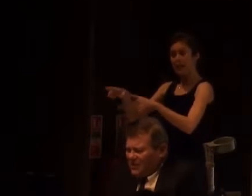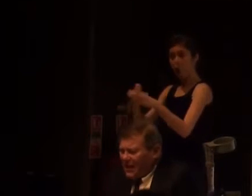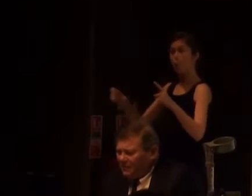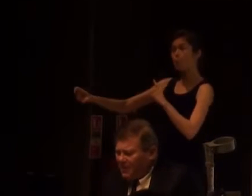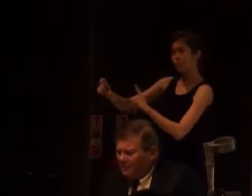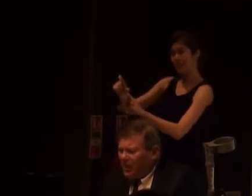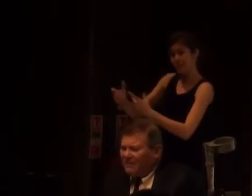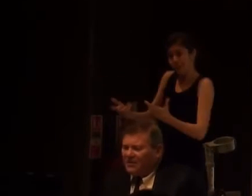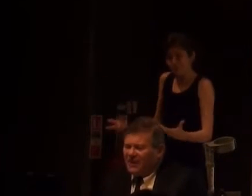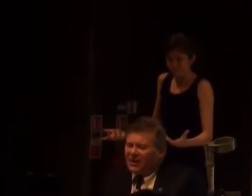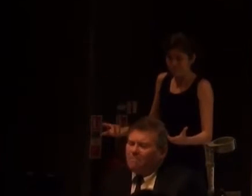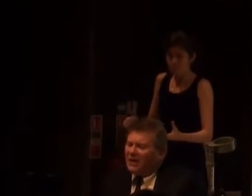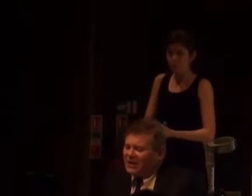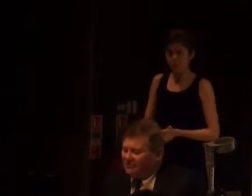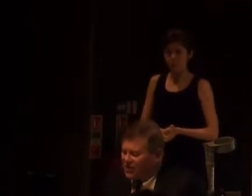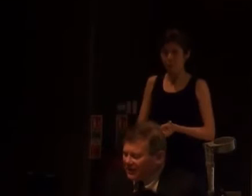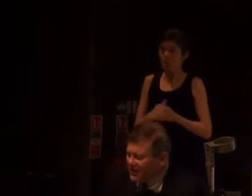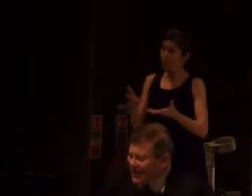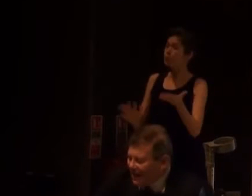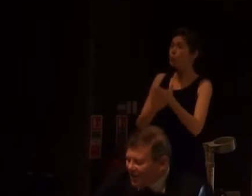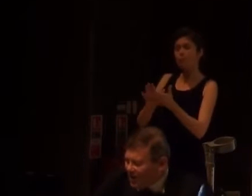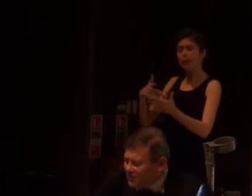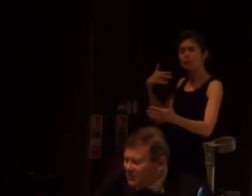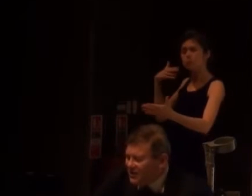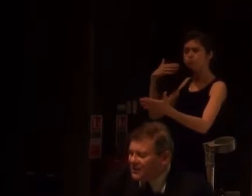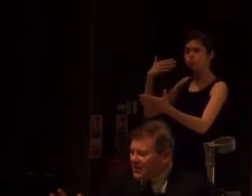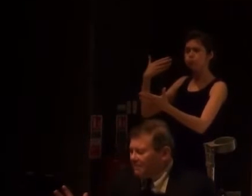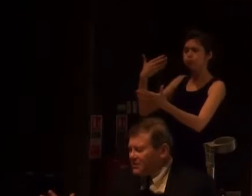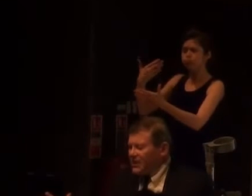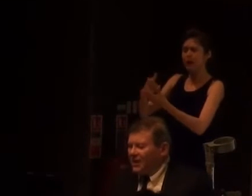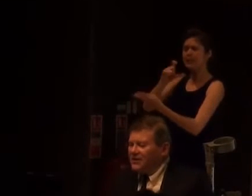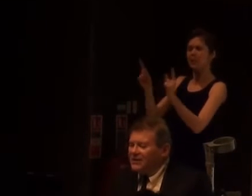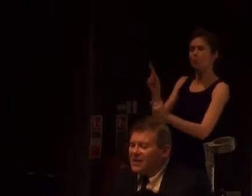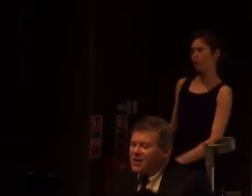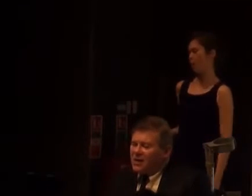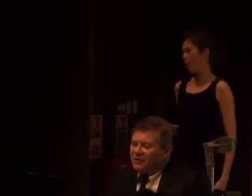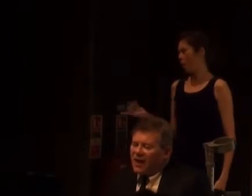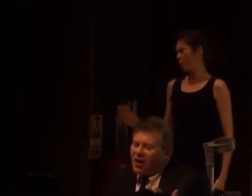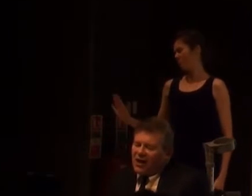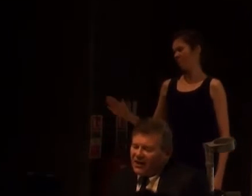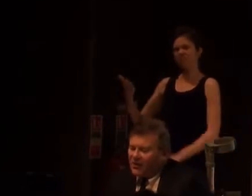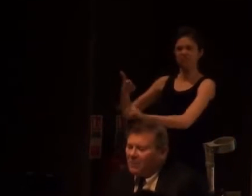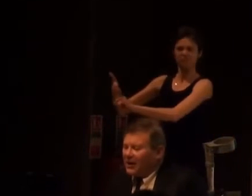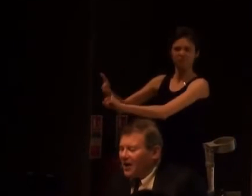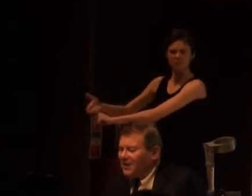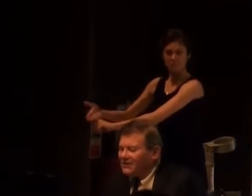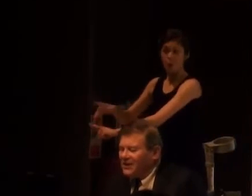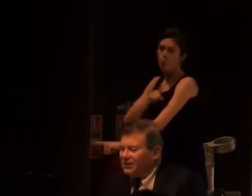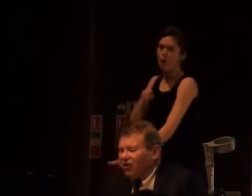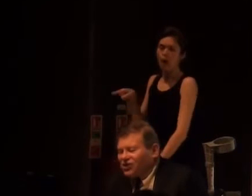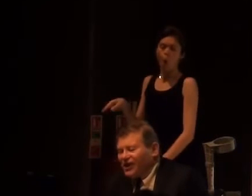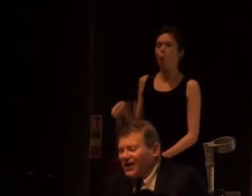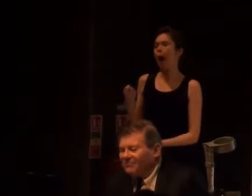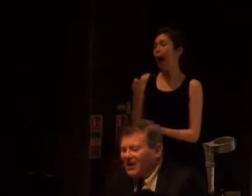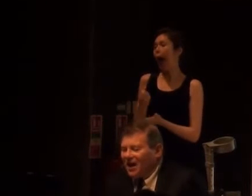So disabled people have either been completely rejected and outcast in some societies, they are an economic liability,